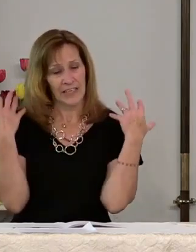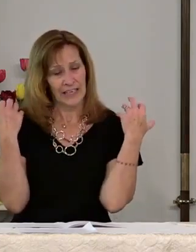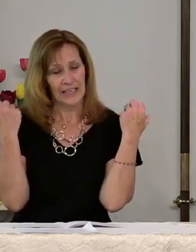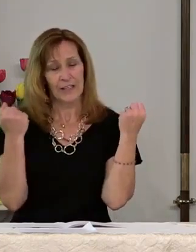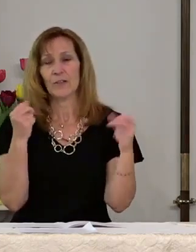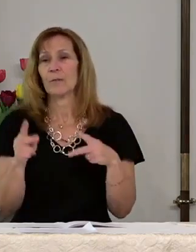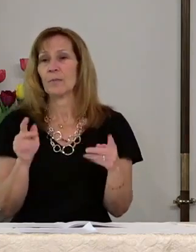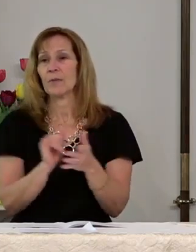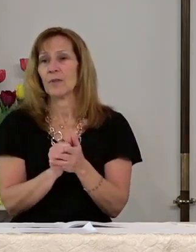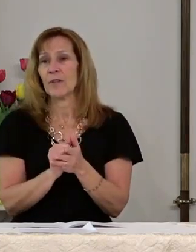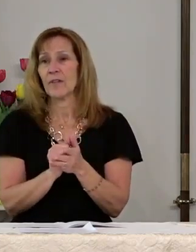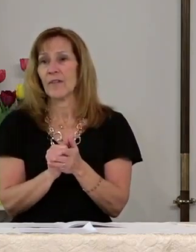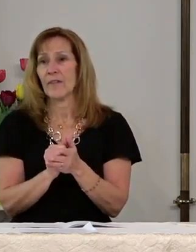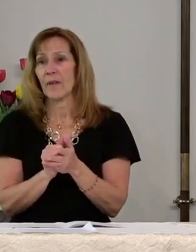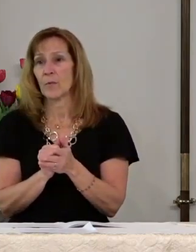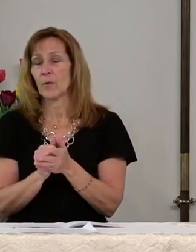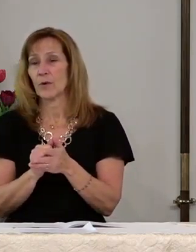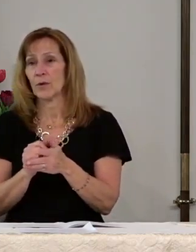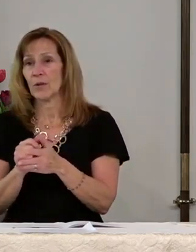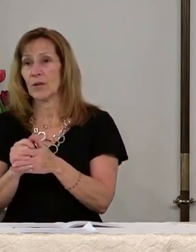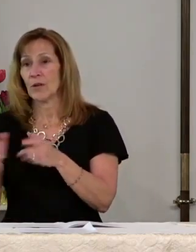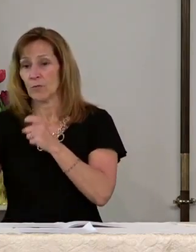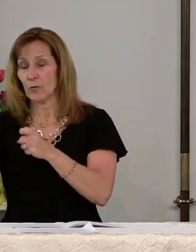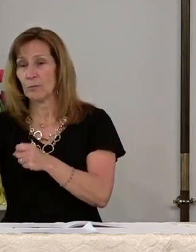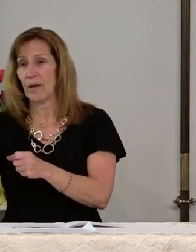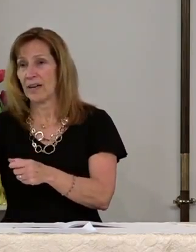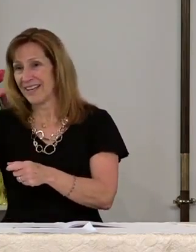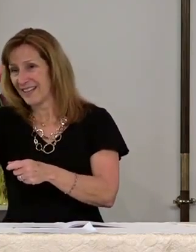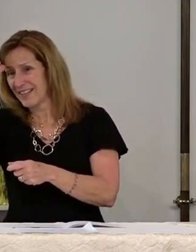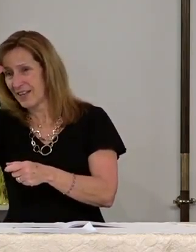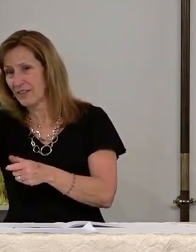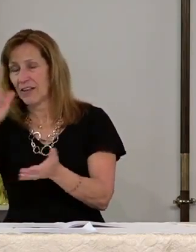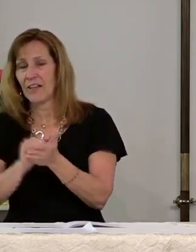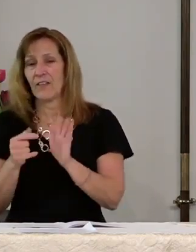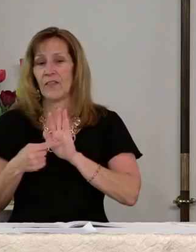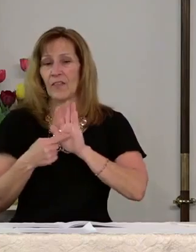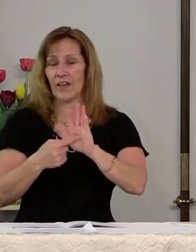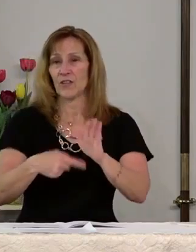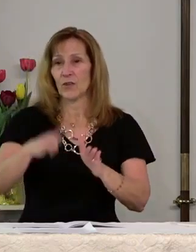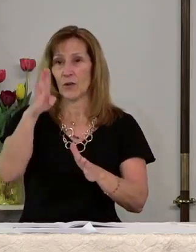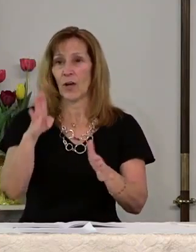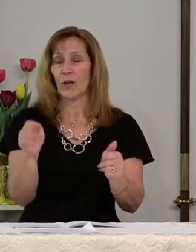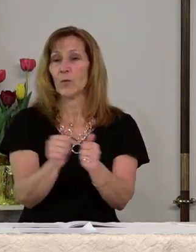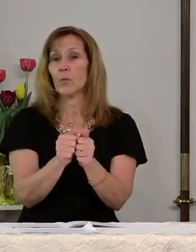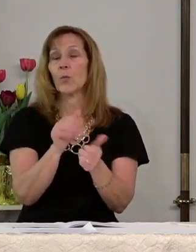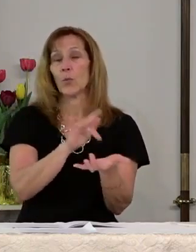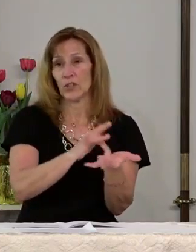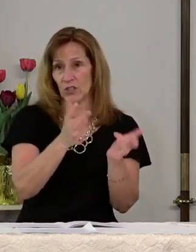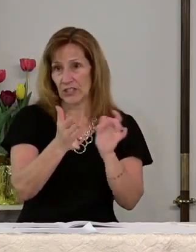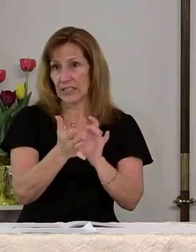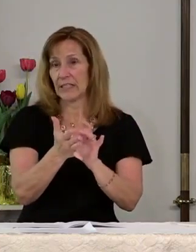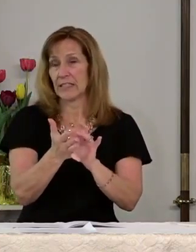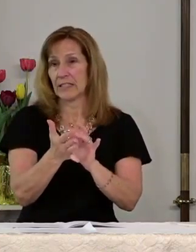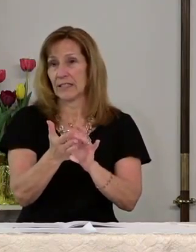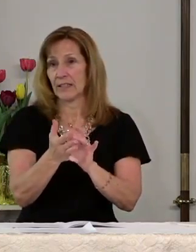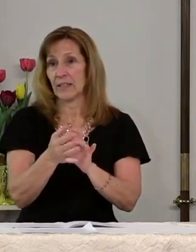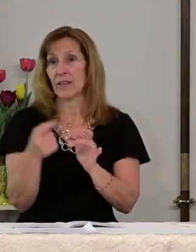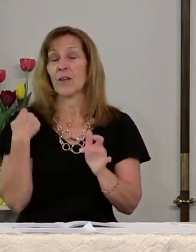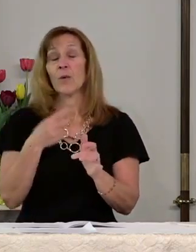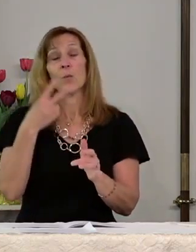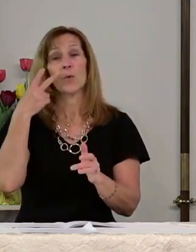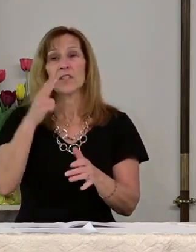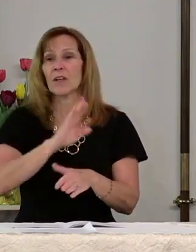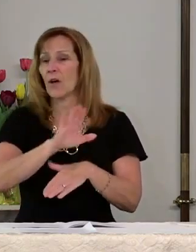the people that were ruled by the devil. This showed that God was with Jesus. We